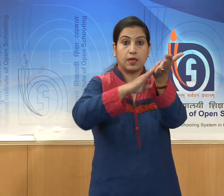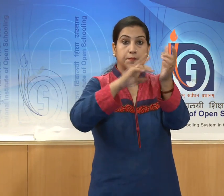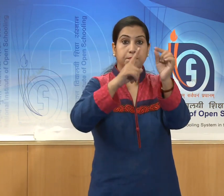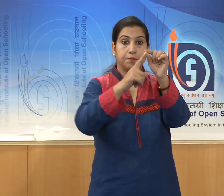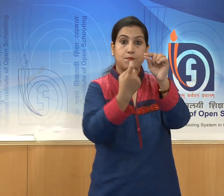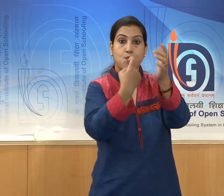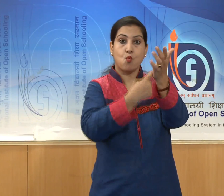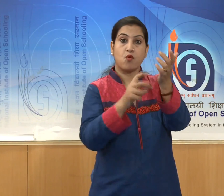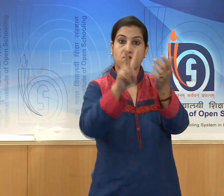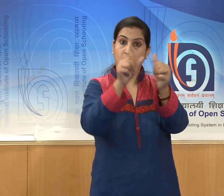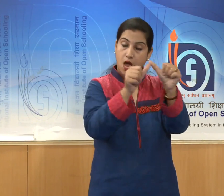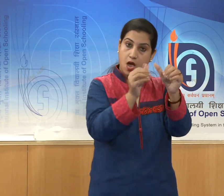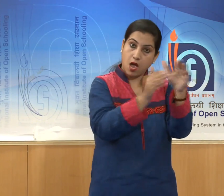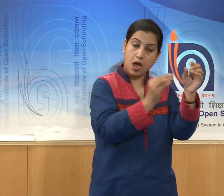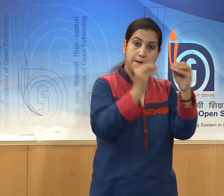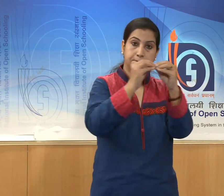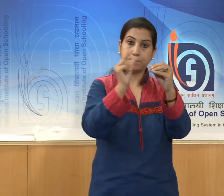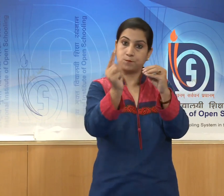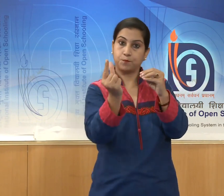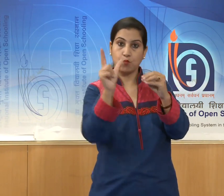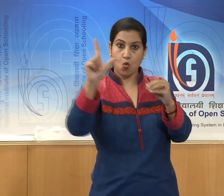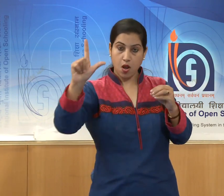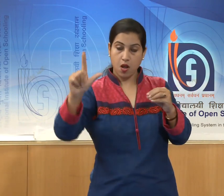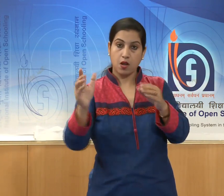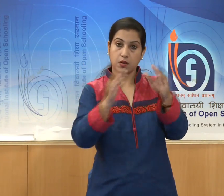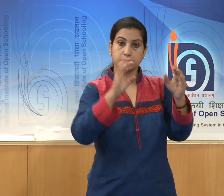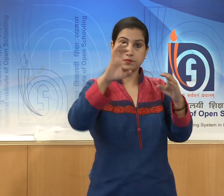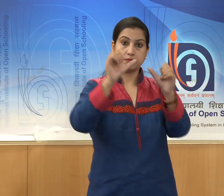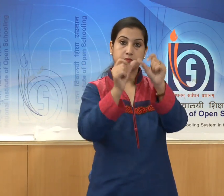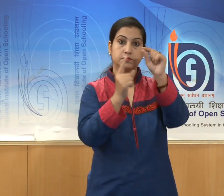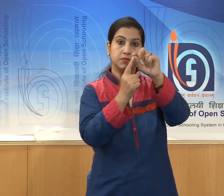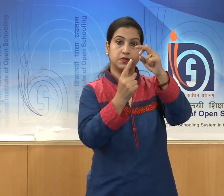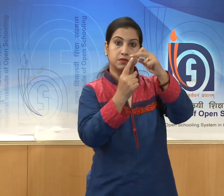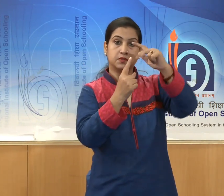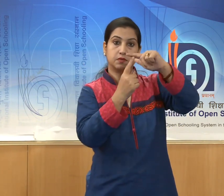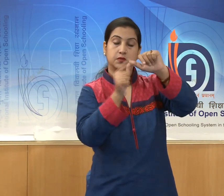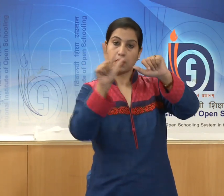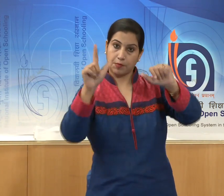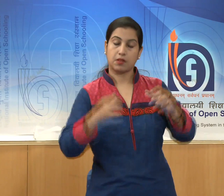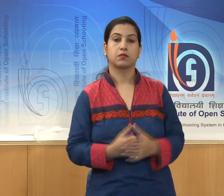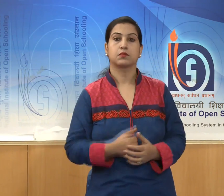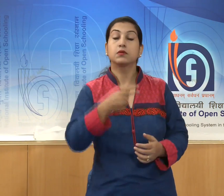after the name of the place